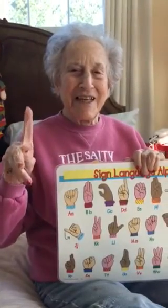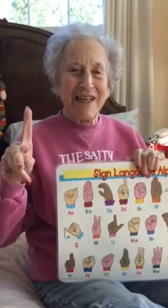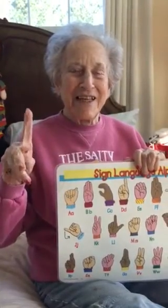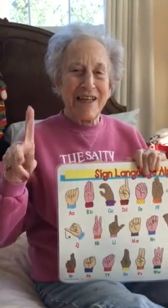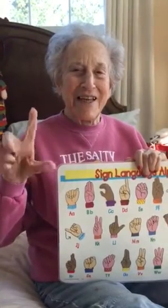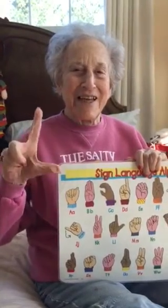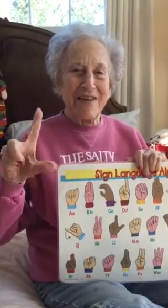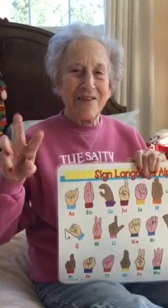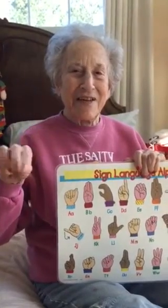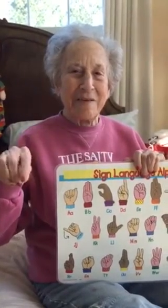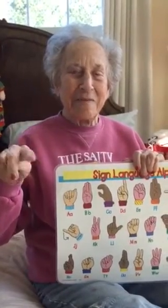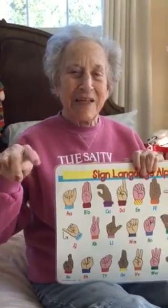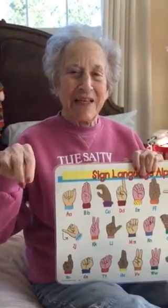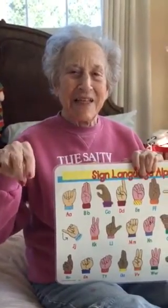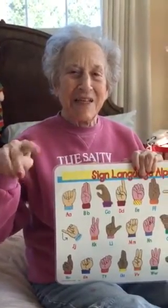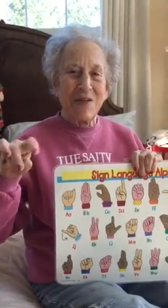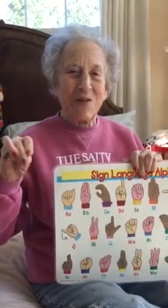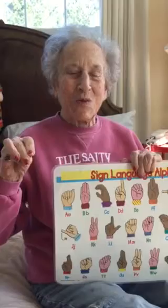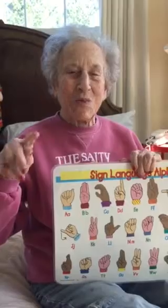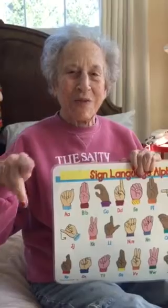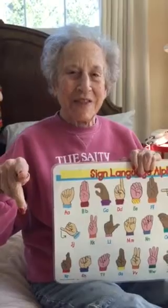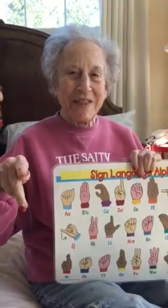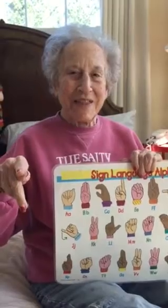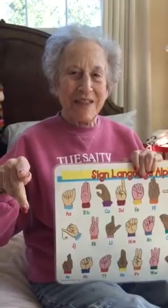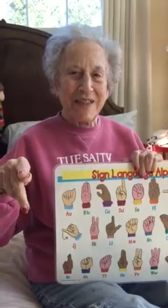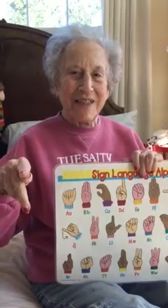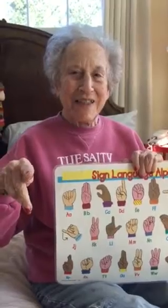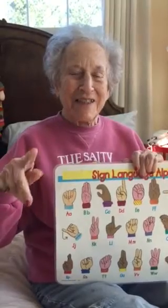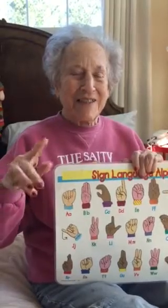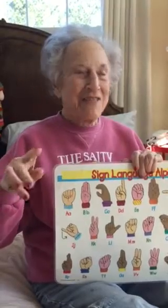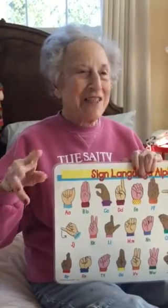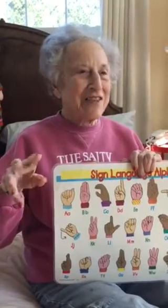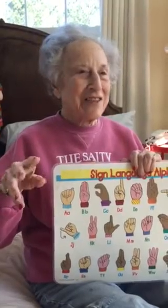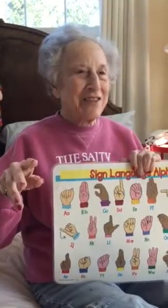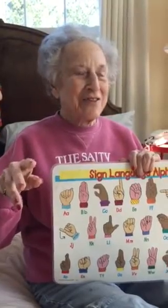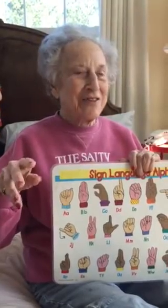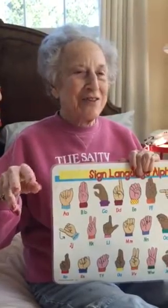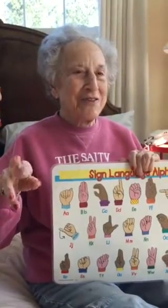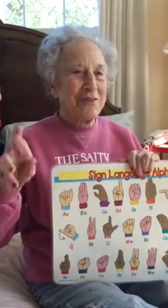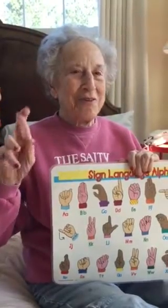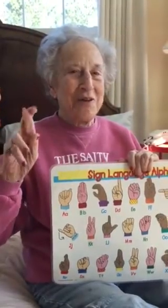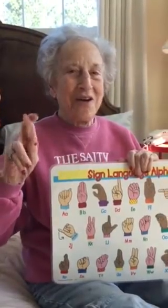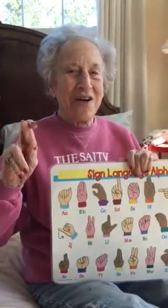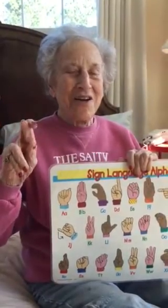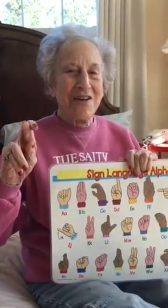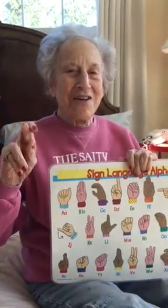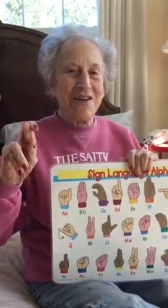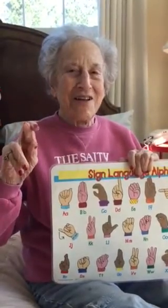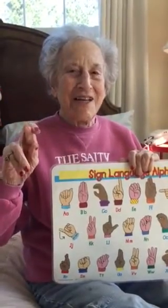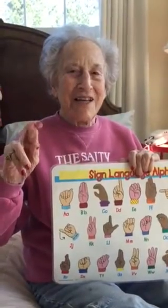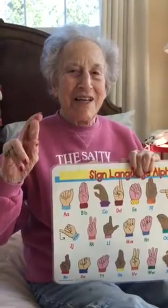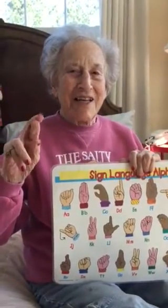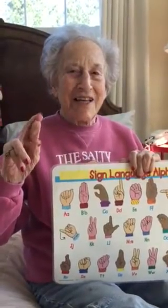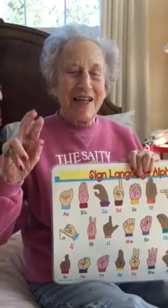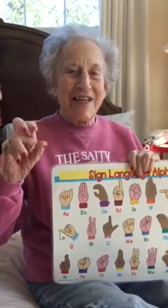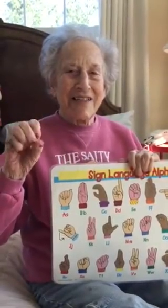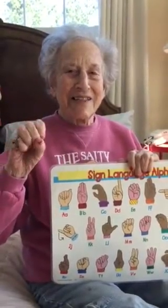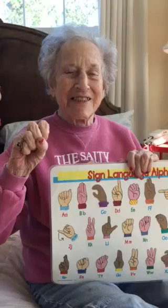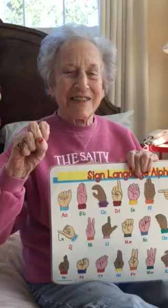K, L, M, N, O, P, forget the Q, Q, R, S,